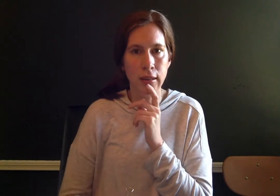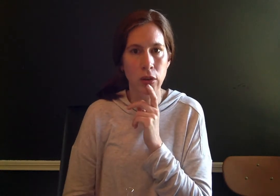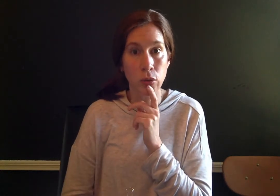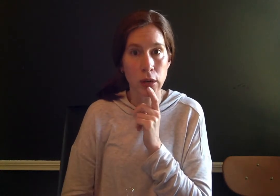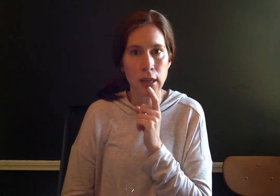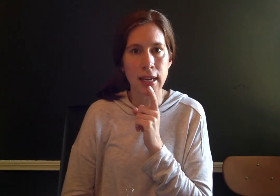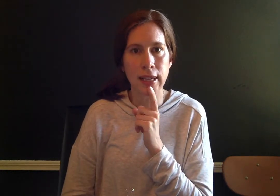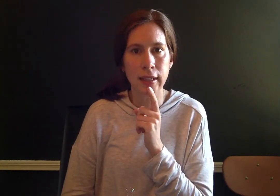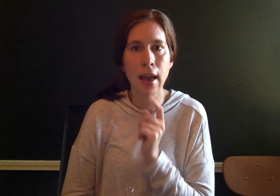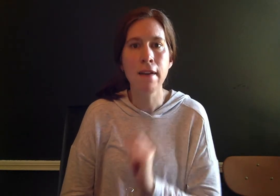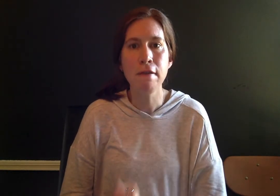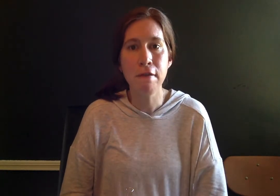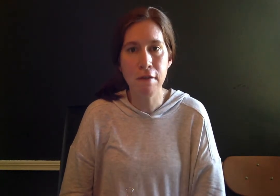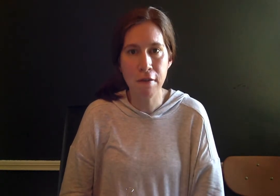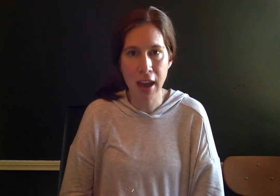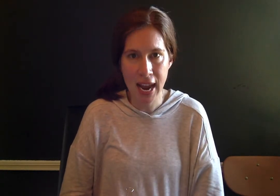so the word is fan.